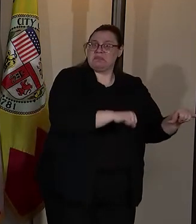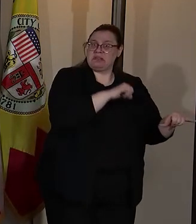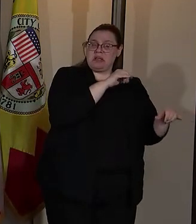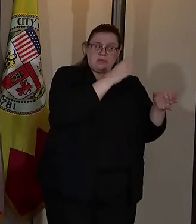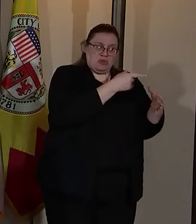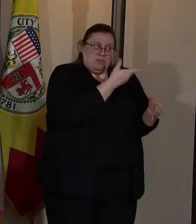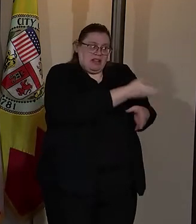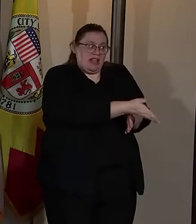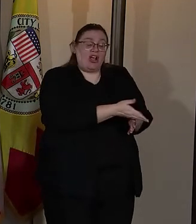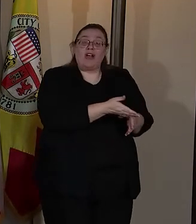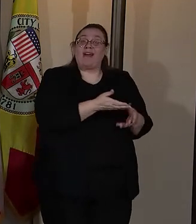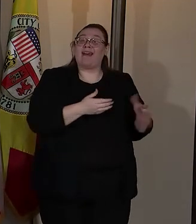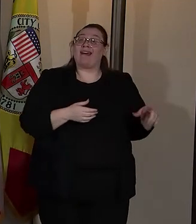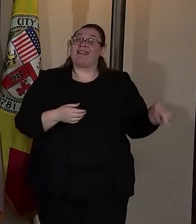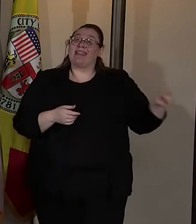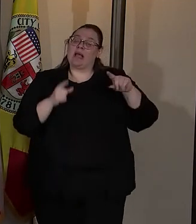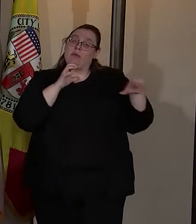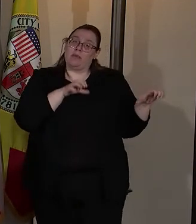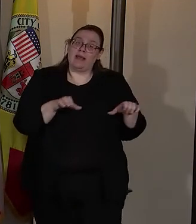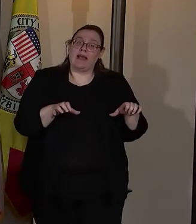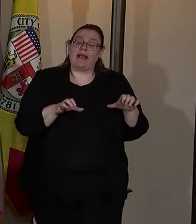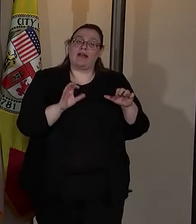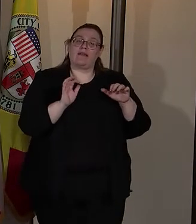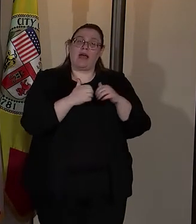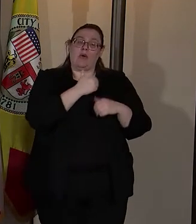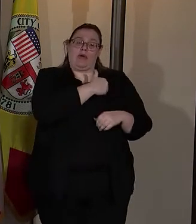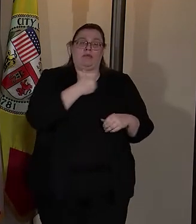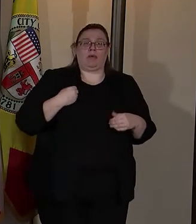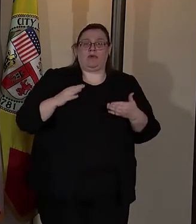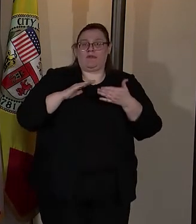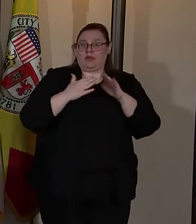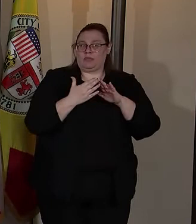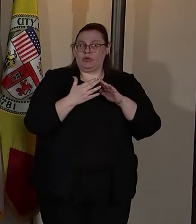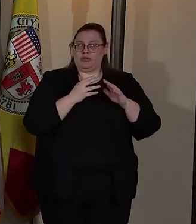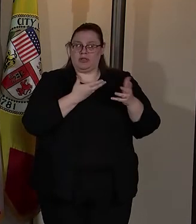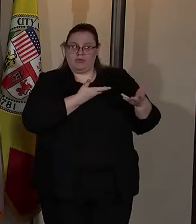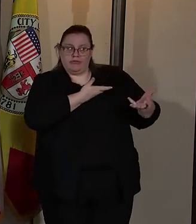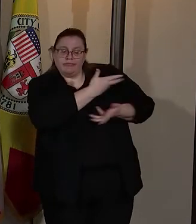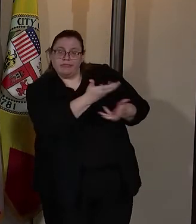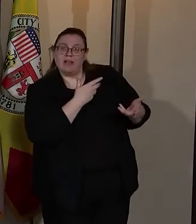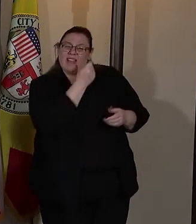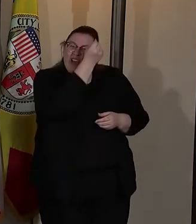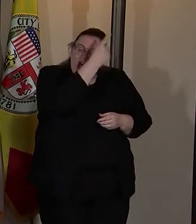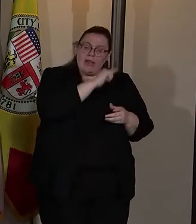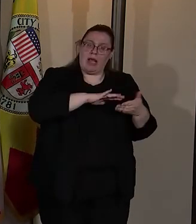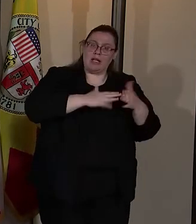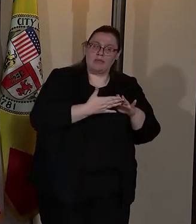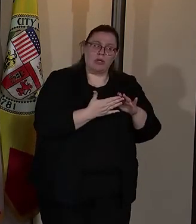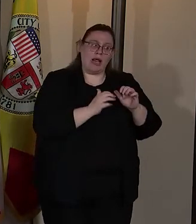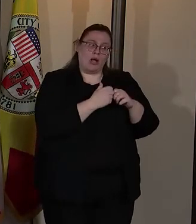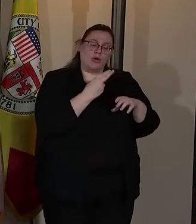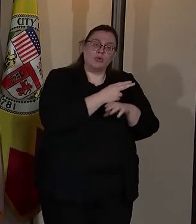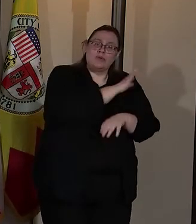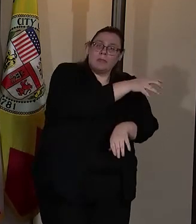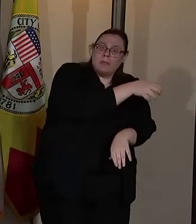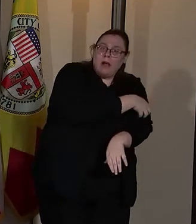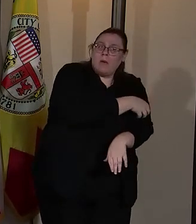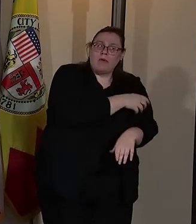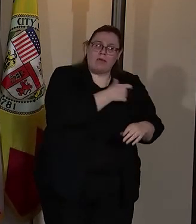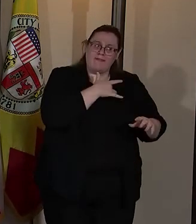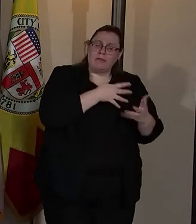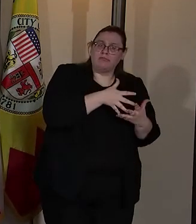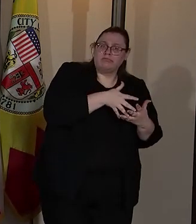when they act, they will act in the way that a member of the community would react and a member of the community would use their power. And so